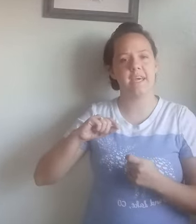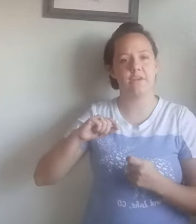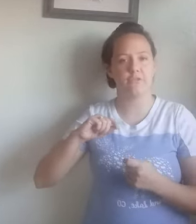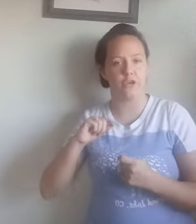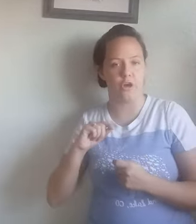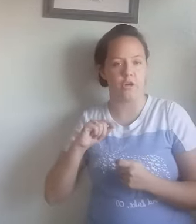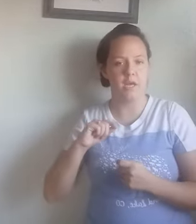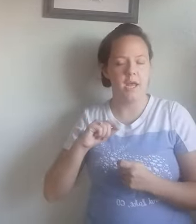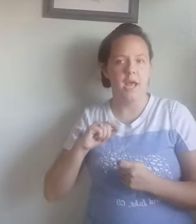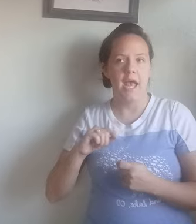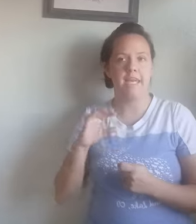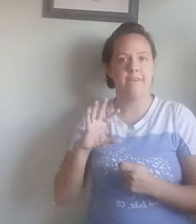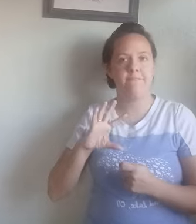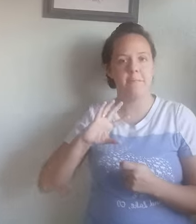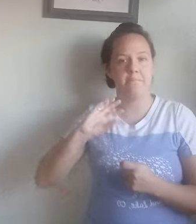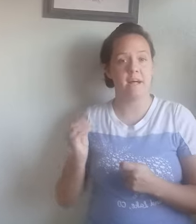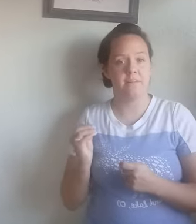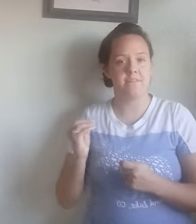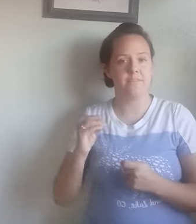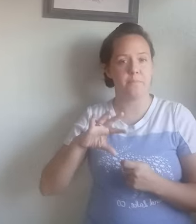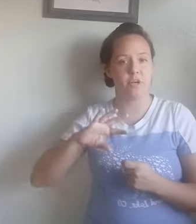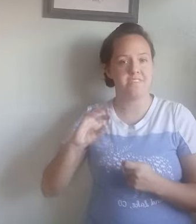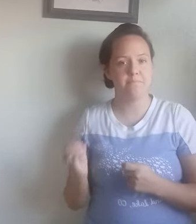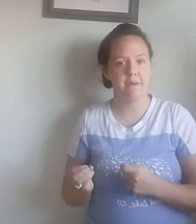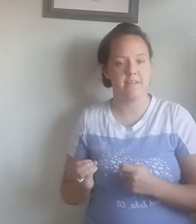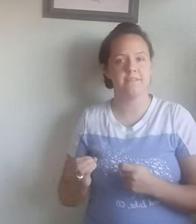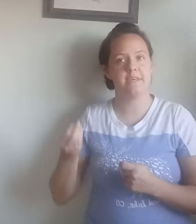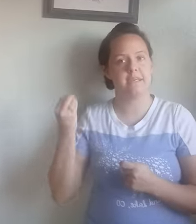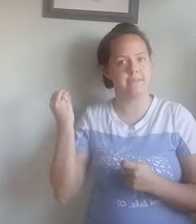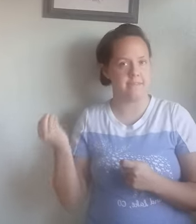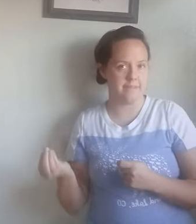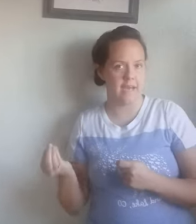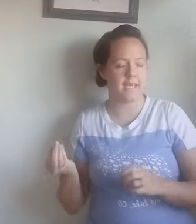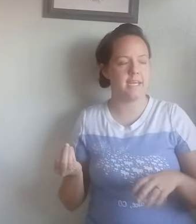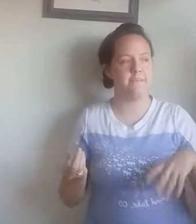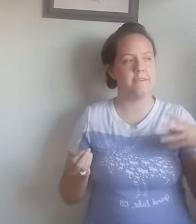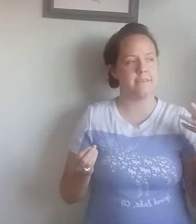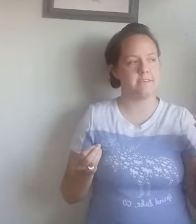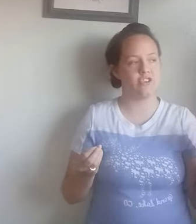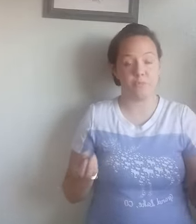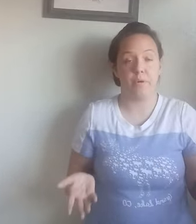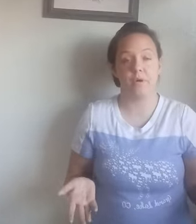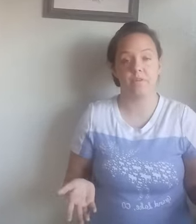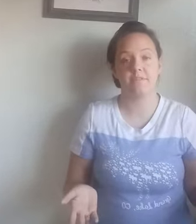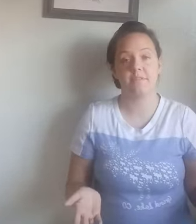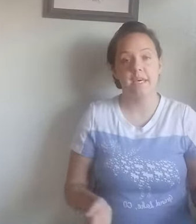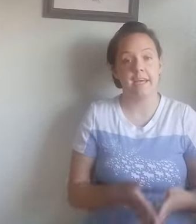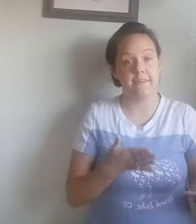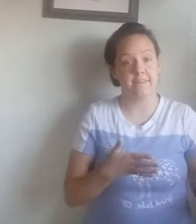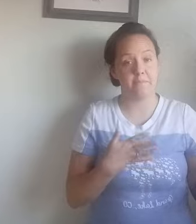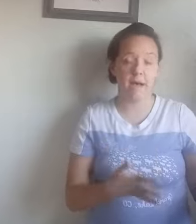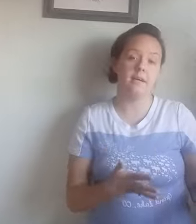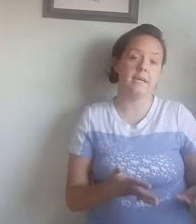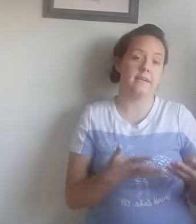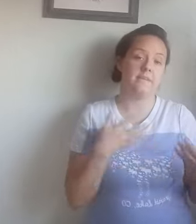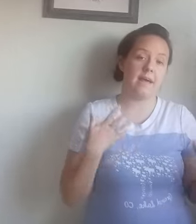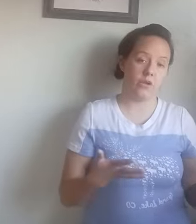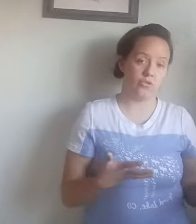end of the yarn. And if it melts, if it burns, it melts, it is synthetic. And if it just burns and doesn't melt, it is natural.